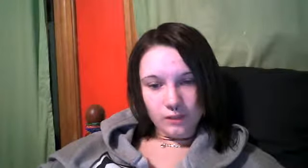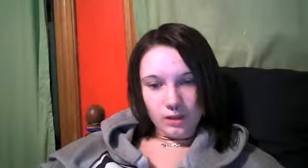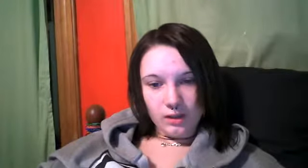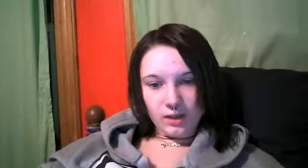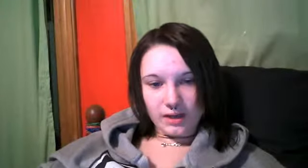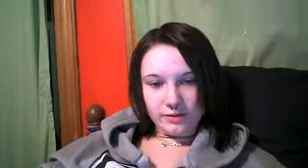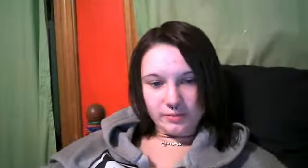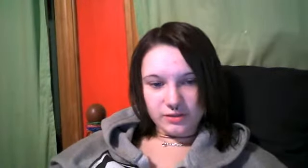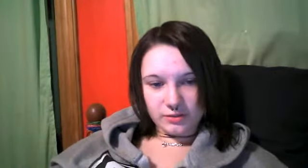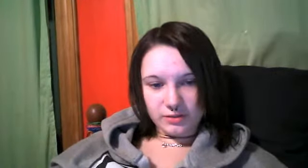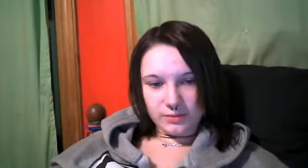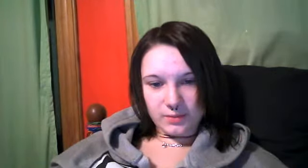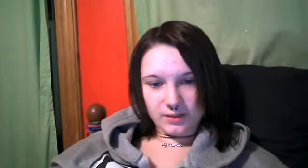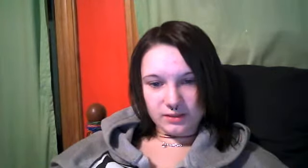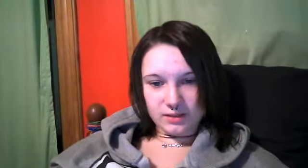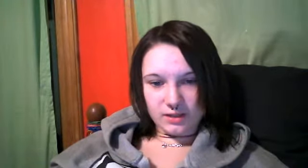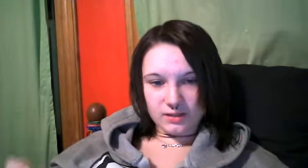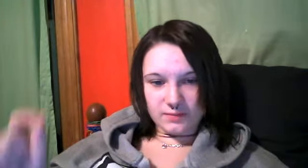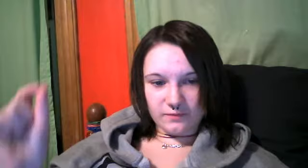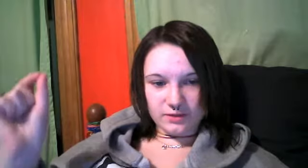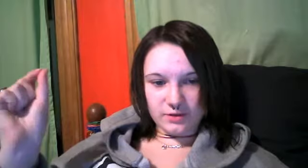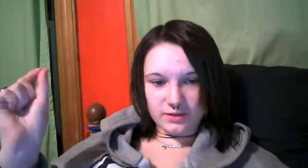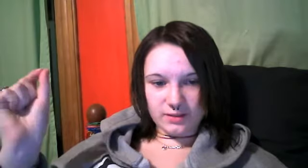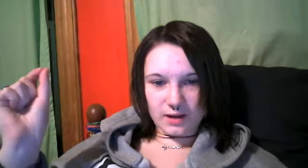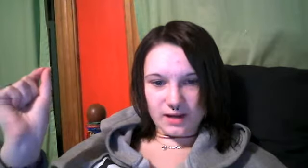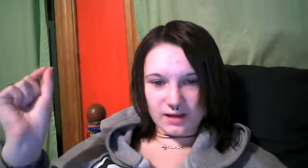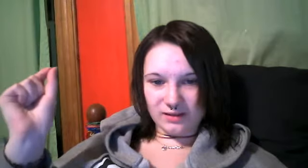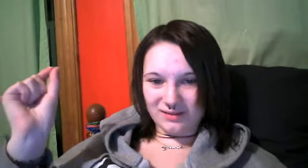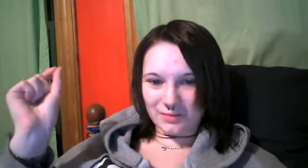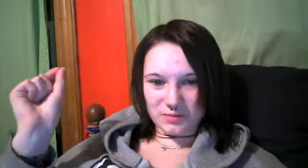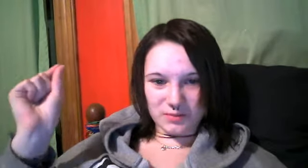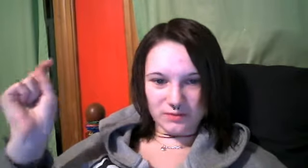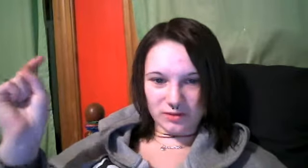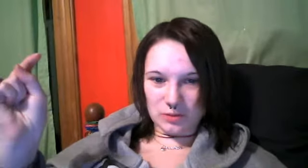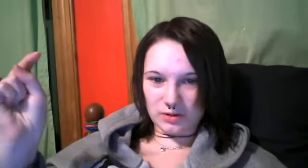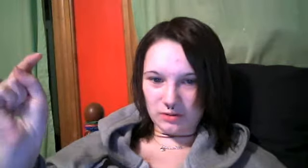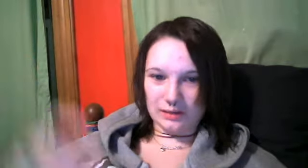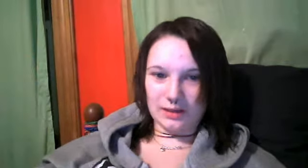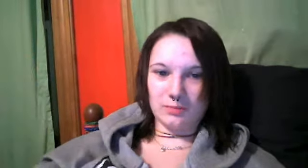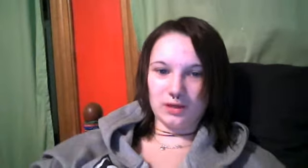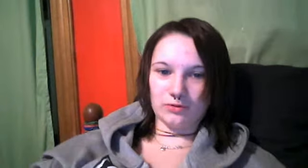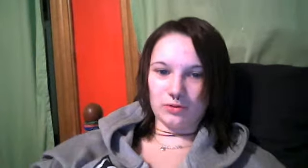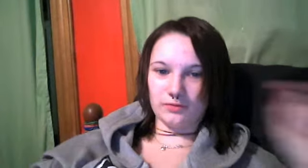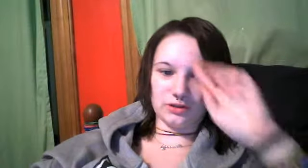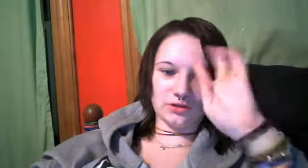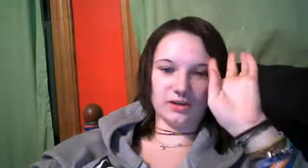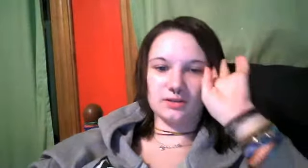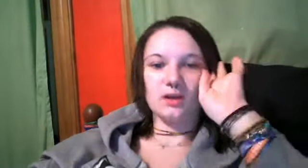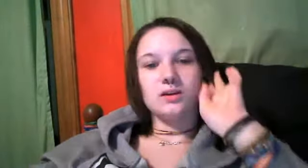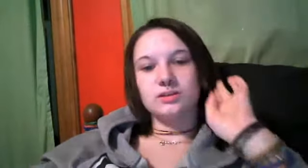okay gonna be short and sweet about this because for some reason my laptop is being really stupid and letting me record really short videos so